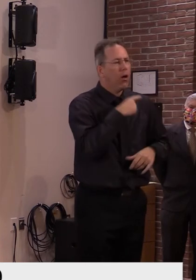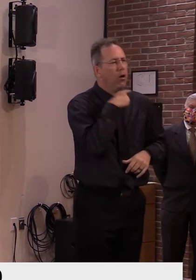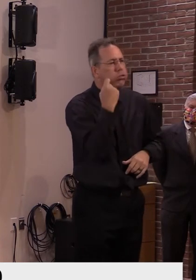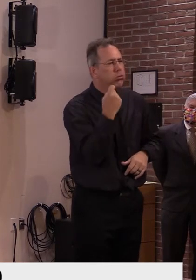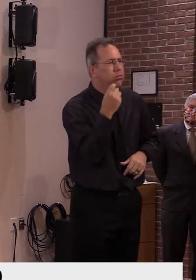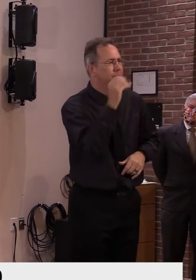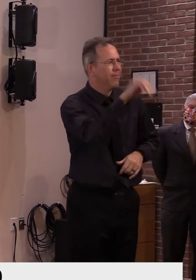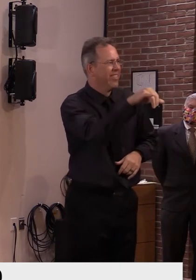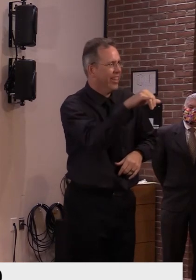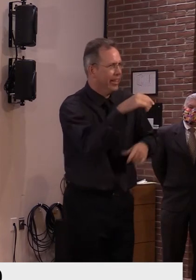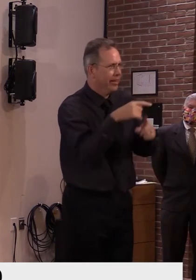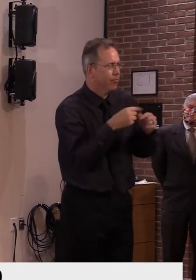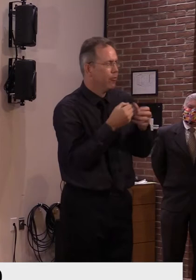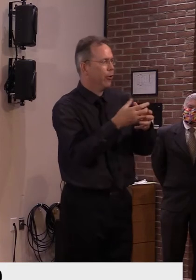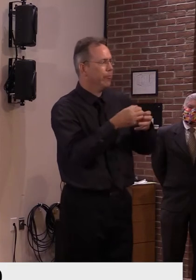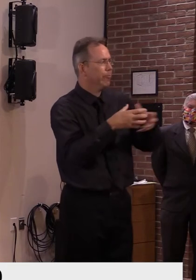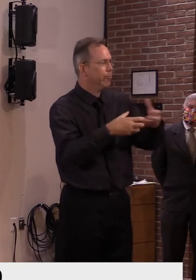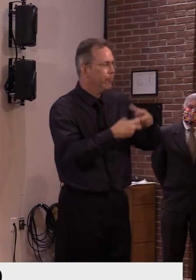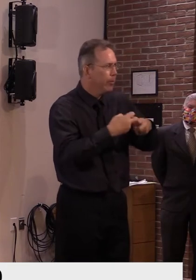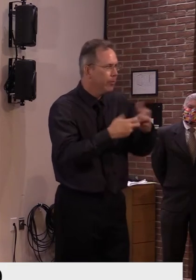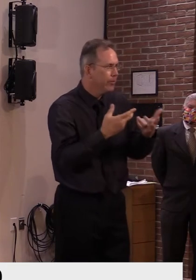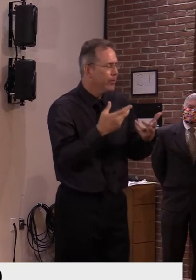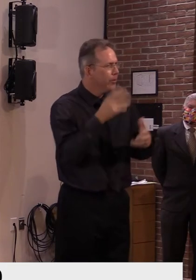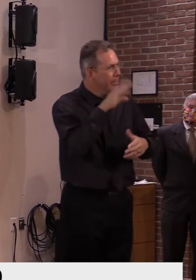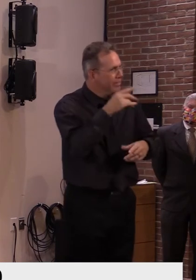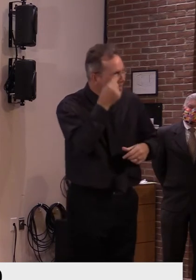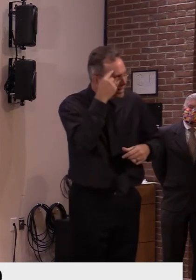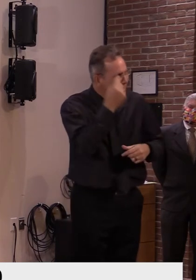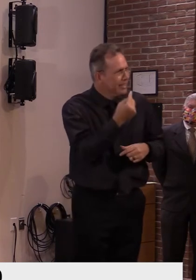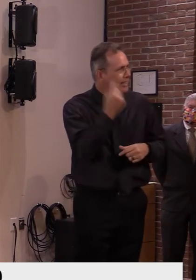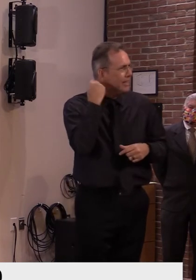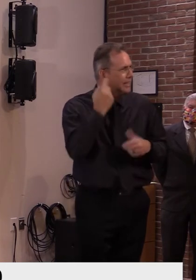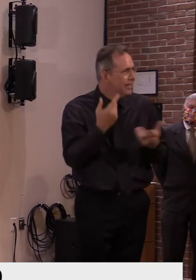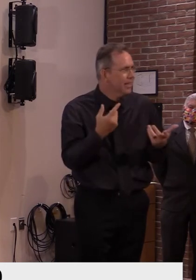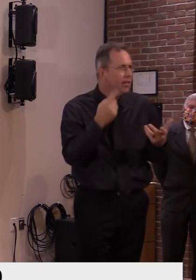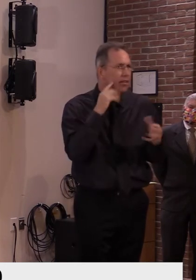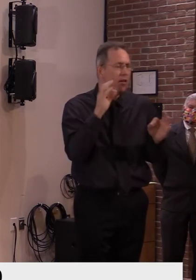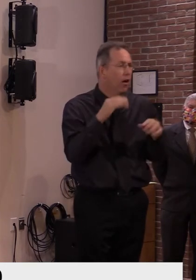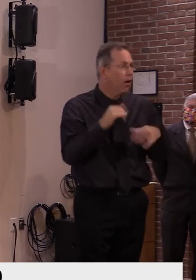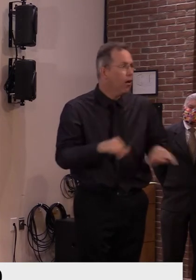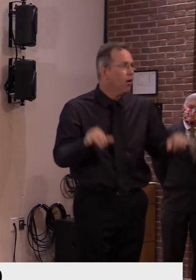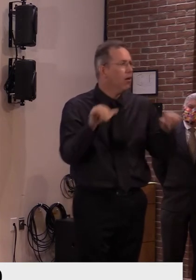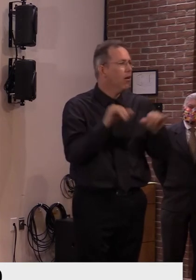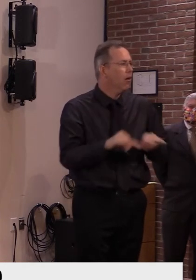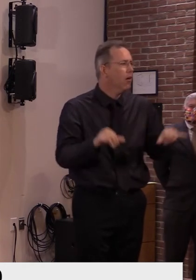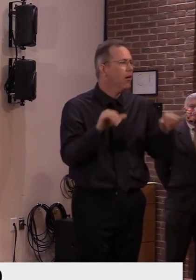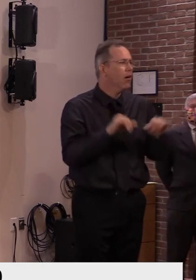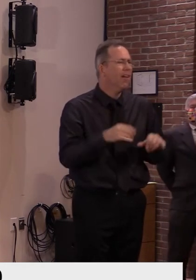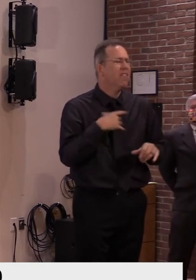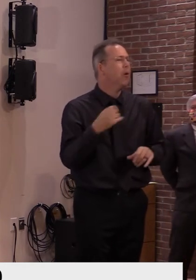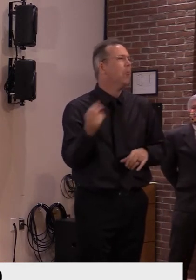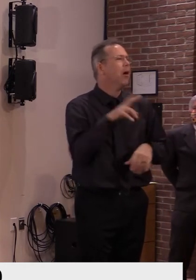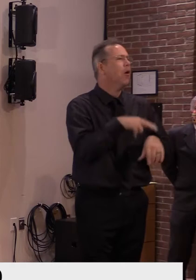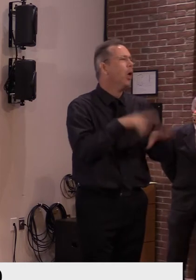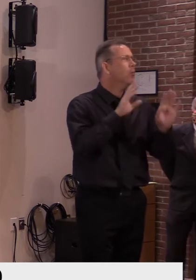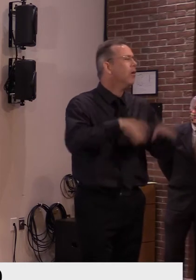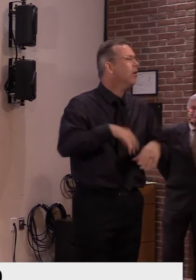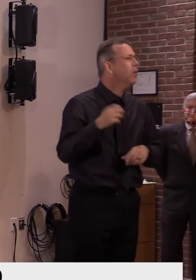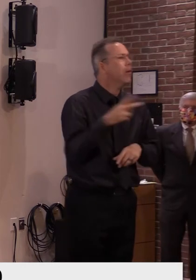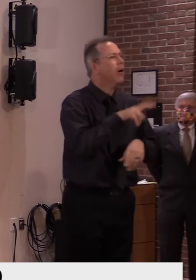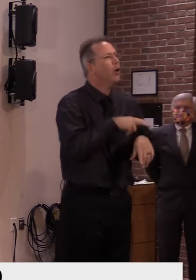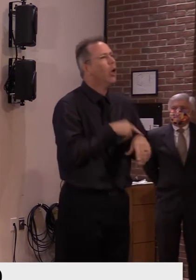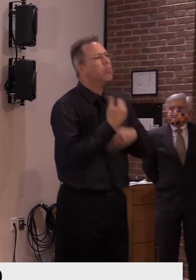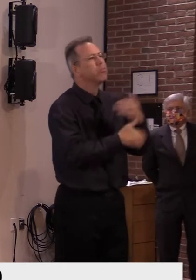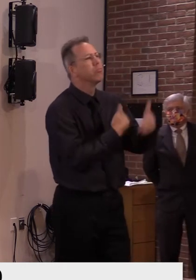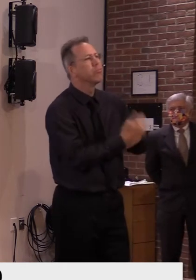this point in time, because thing, people think it's normal. Well, we, it isn't normal. We still have a pandemic we're dealing with right now. We